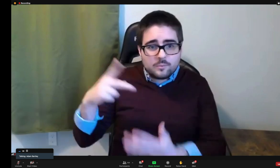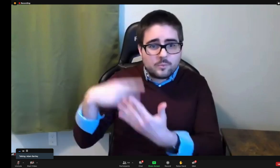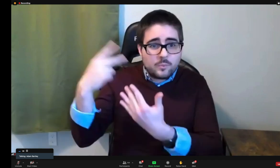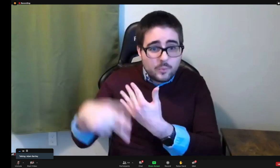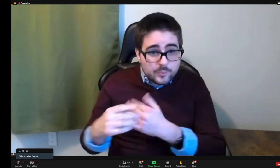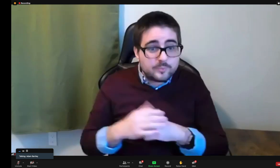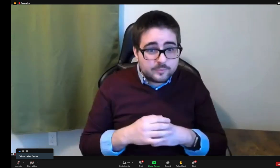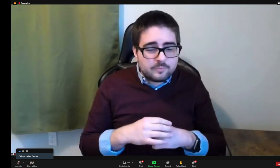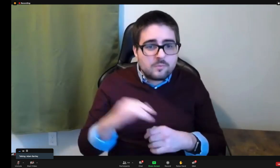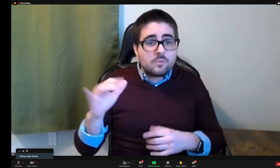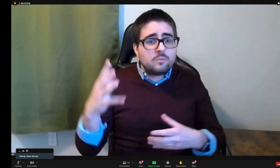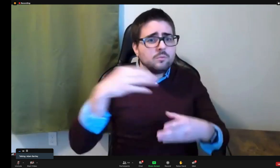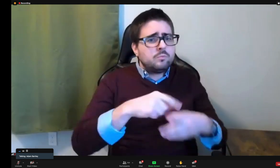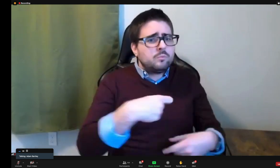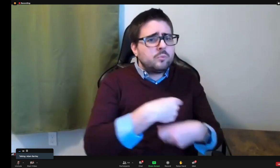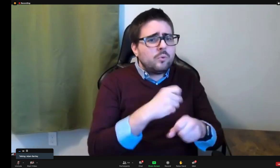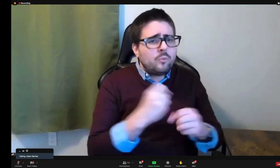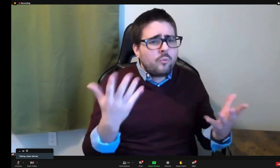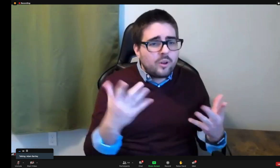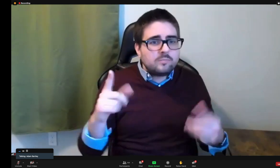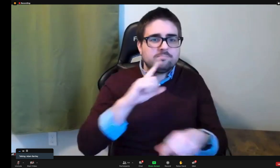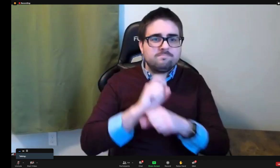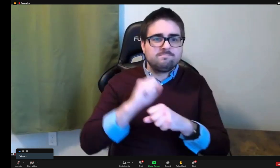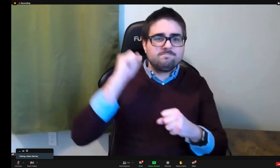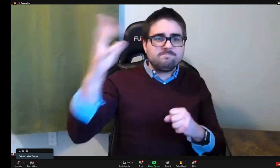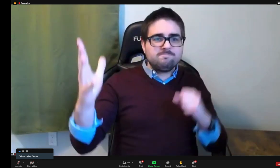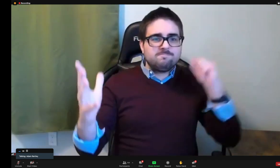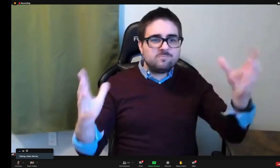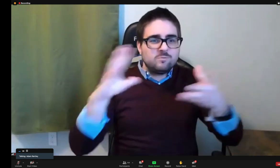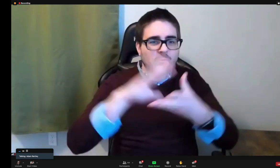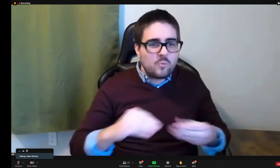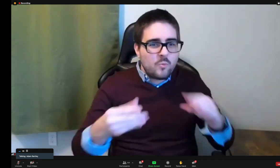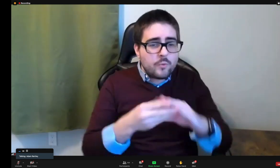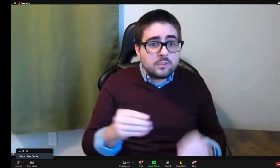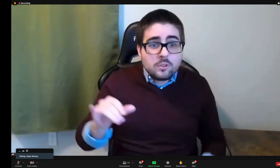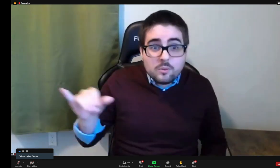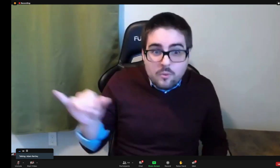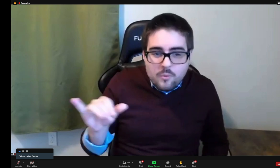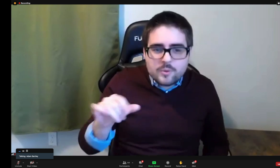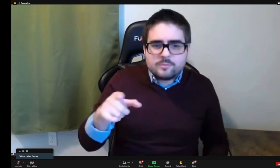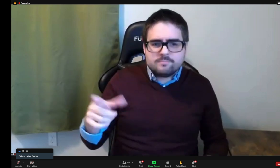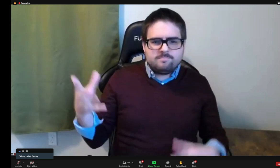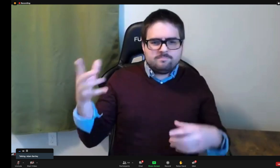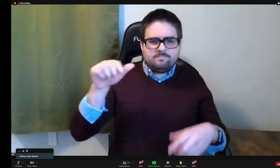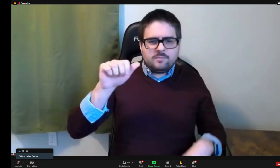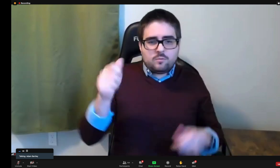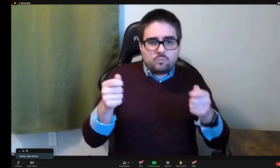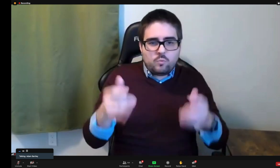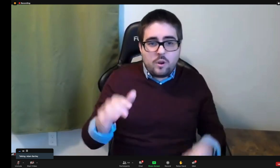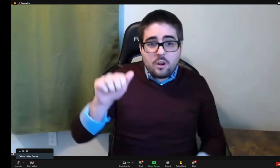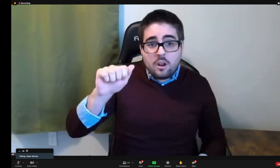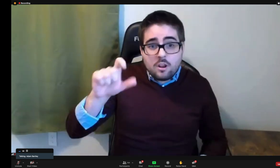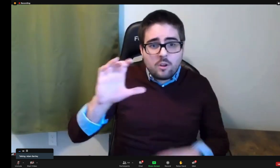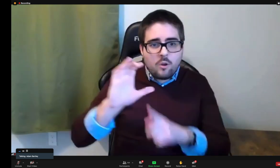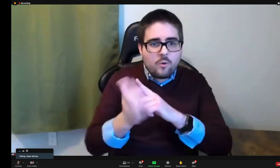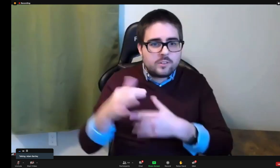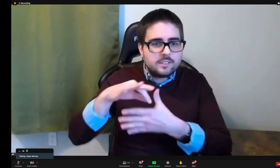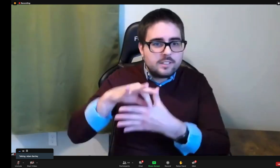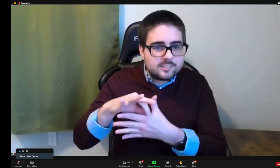-director of the program there. And is also serving as on-screen talent, as well as director for